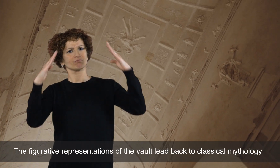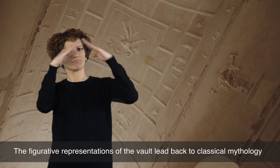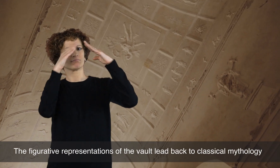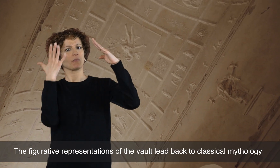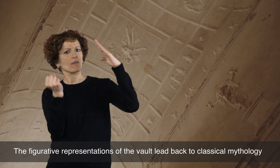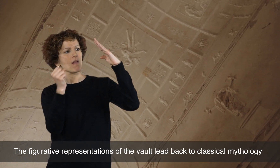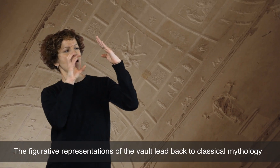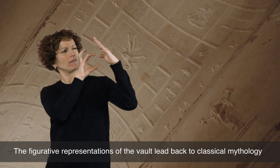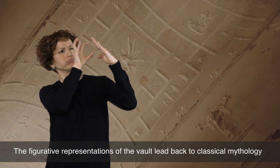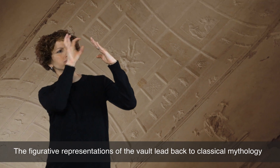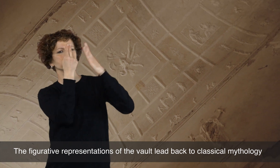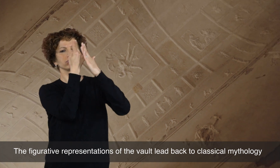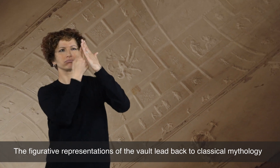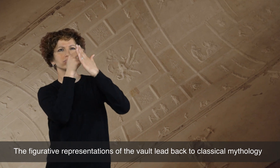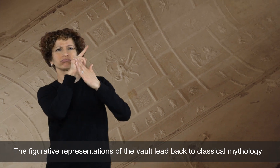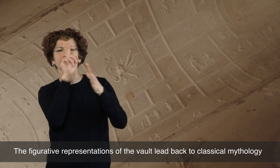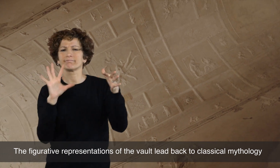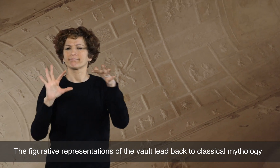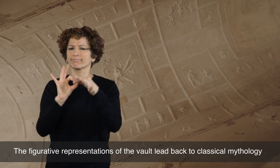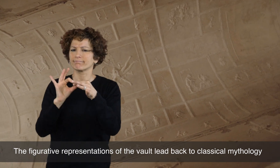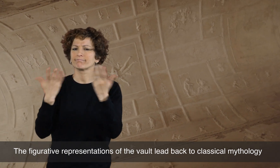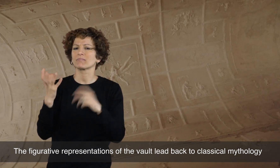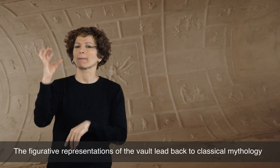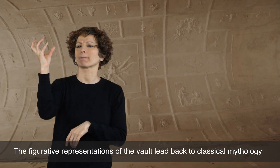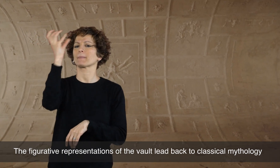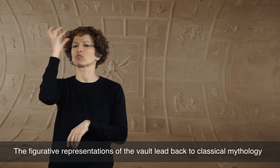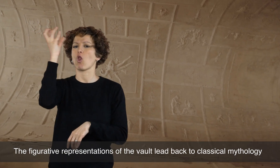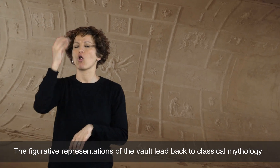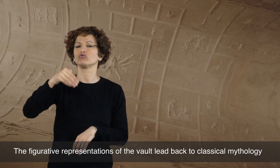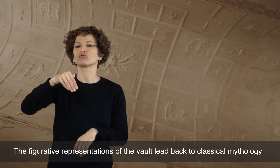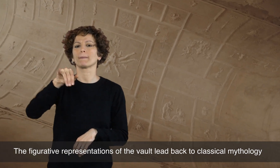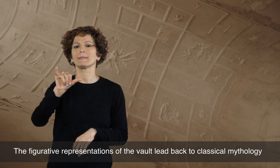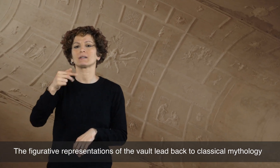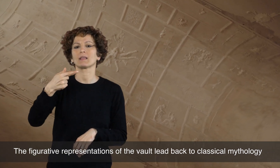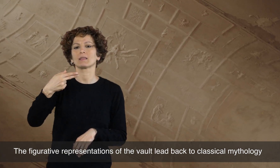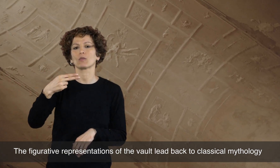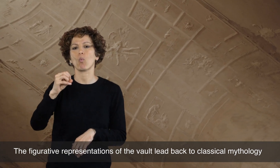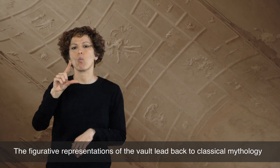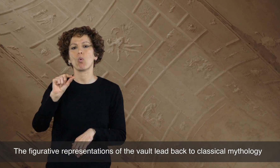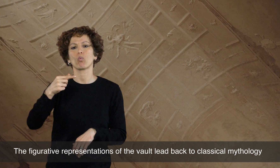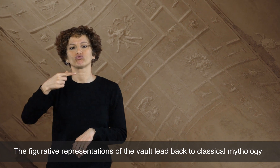The figurative representation of the vault leads back to the classical mythology.